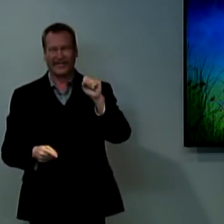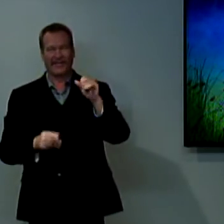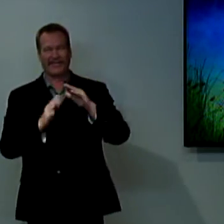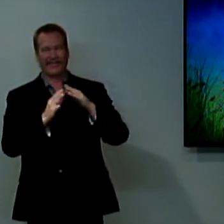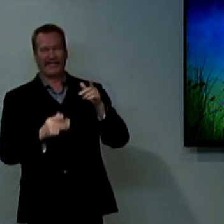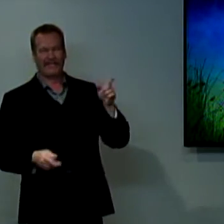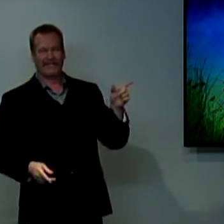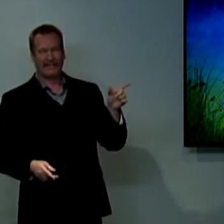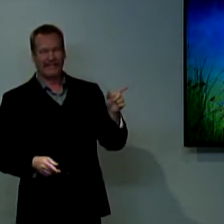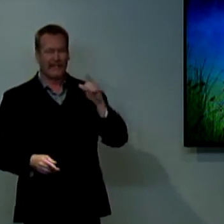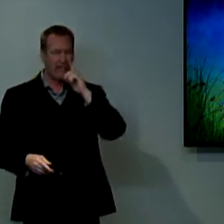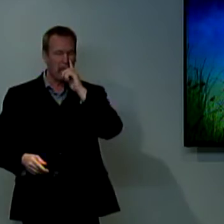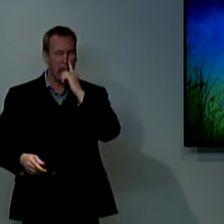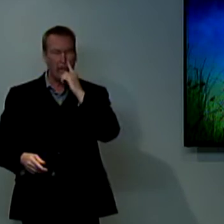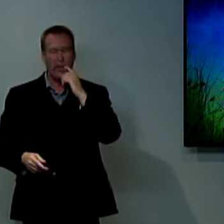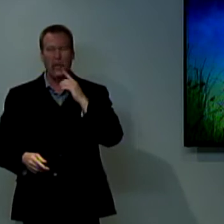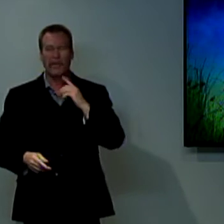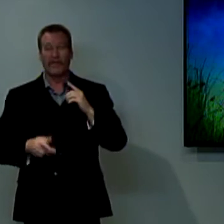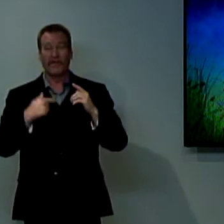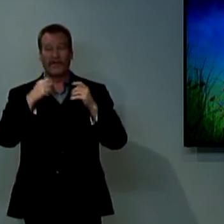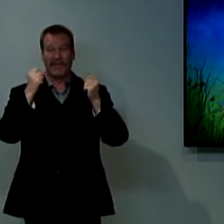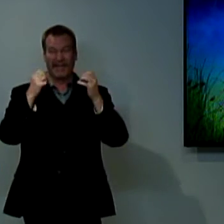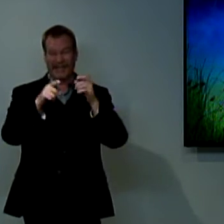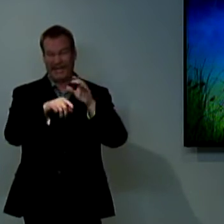So I thought, okay, let's study the book of 1 Thessalonians.